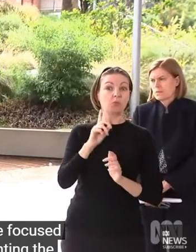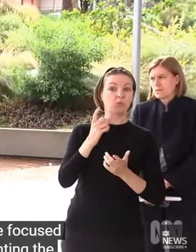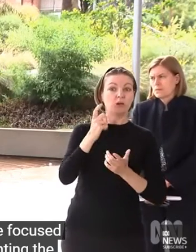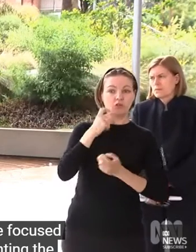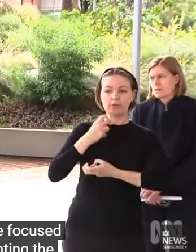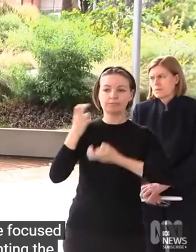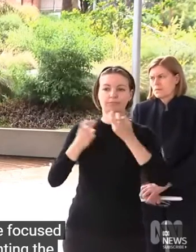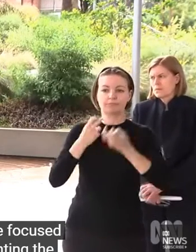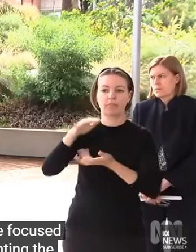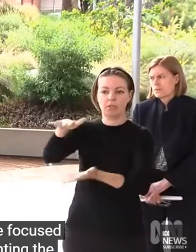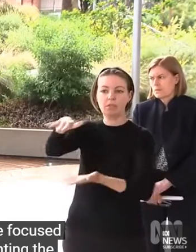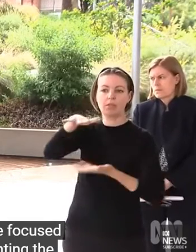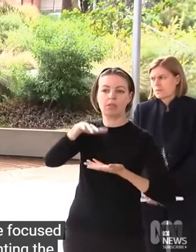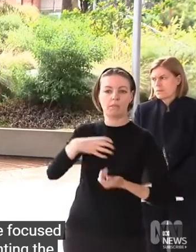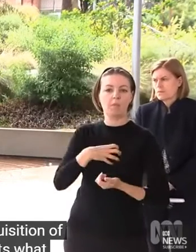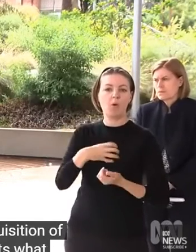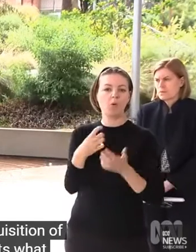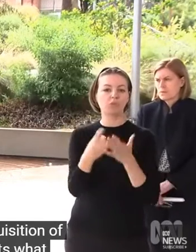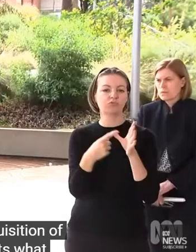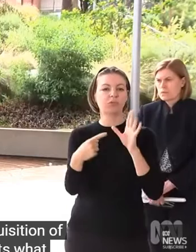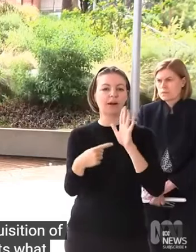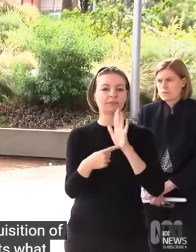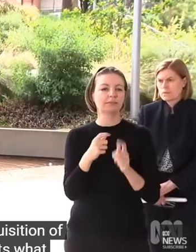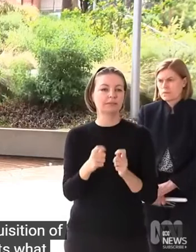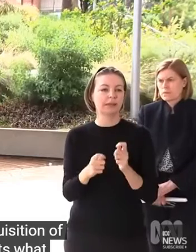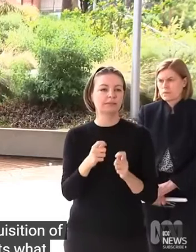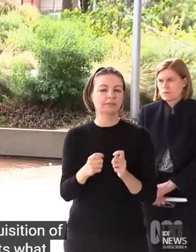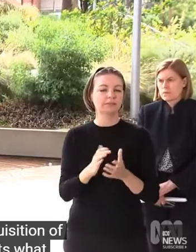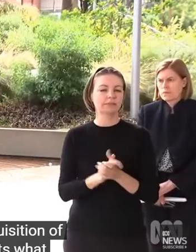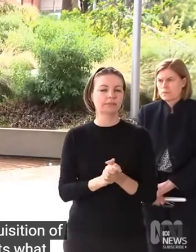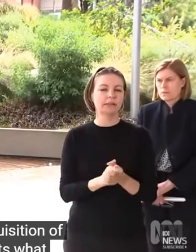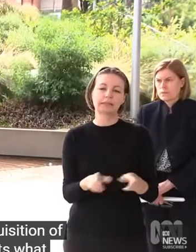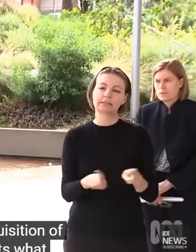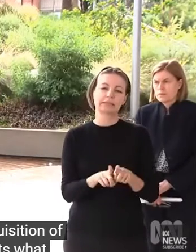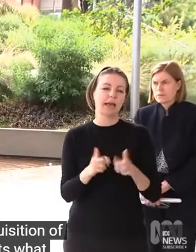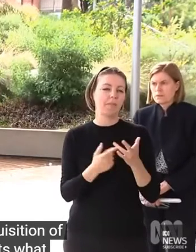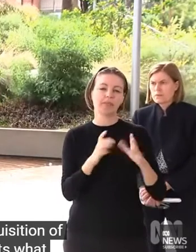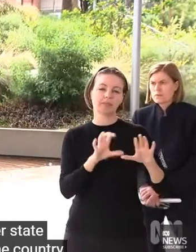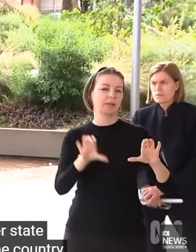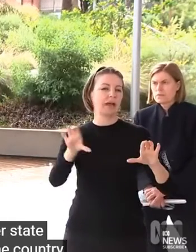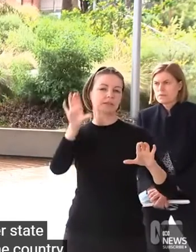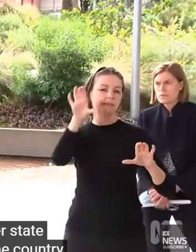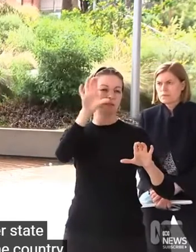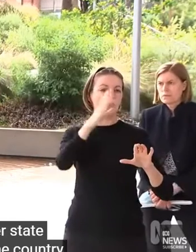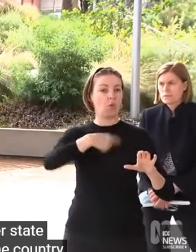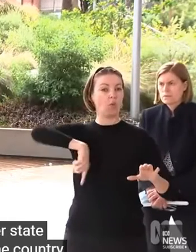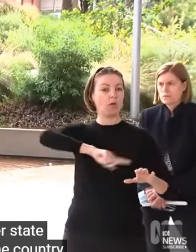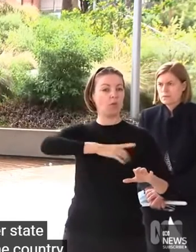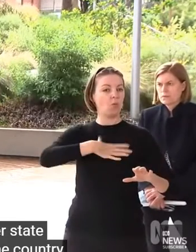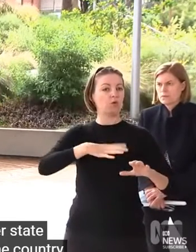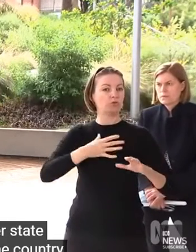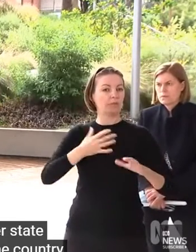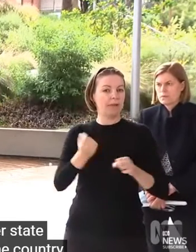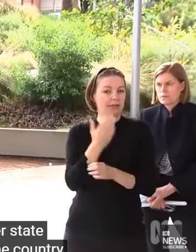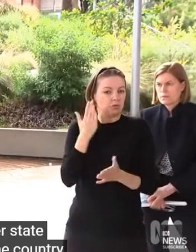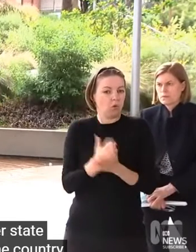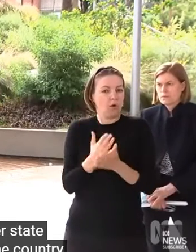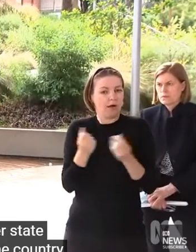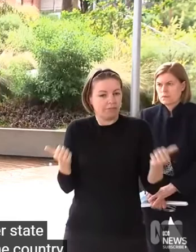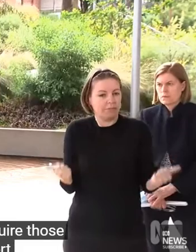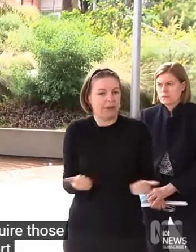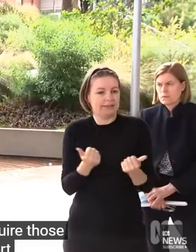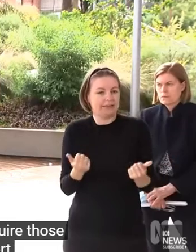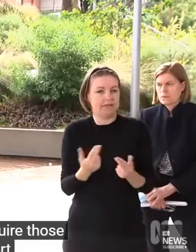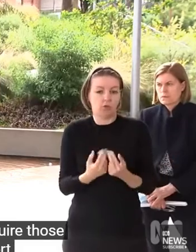tests. What we've said, like other state jurisdictions around the country, is that we want to require those tests to support